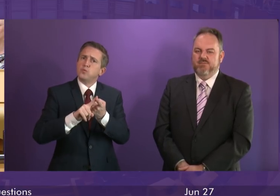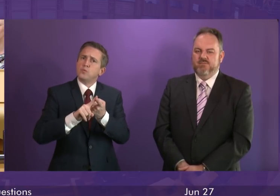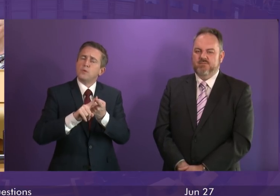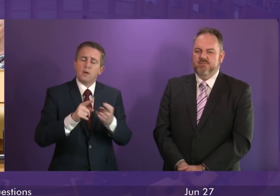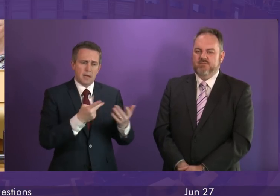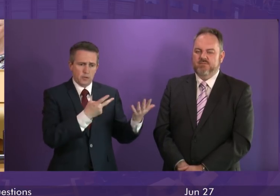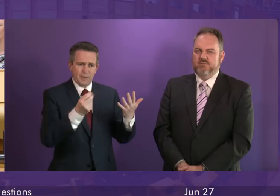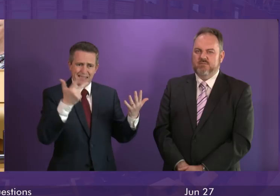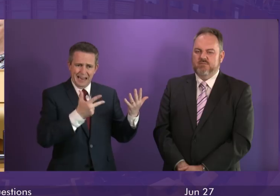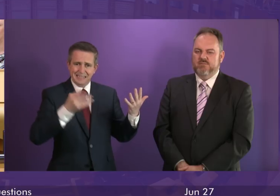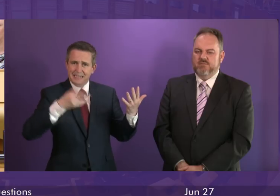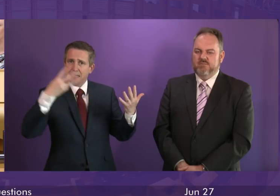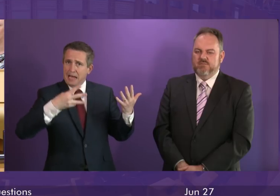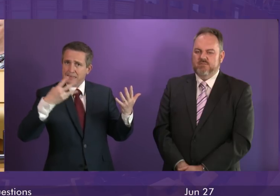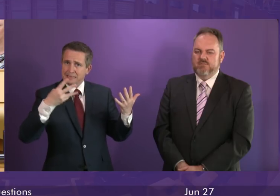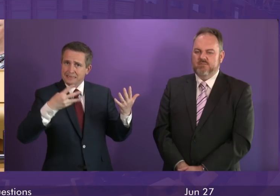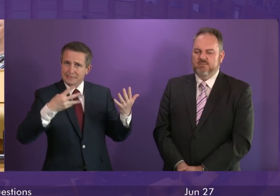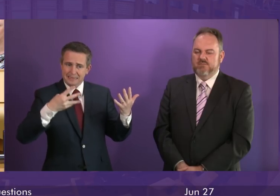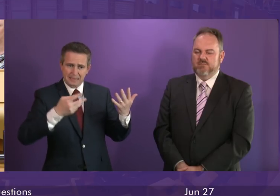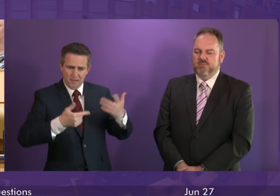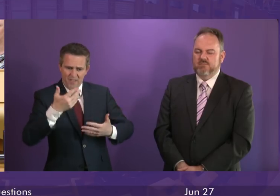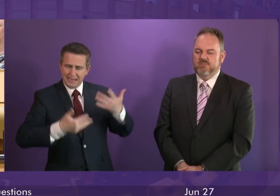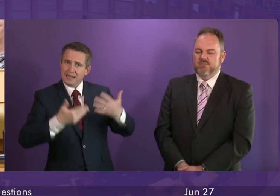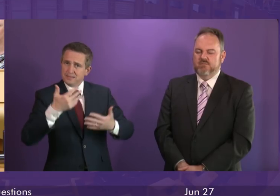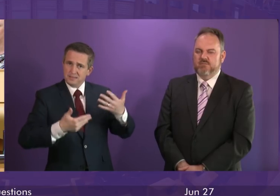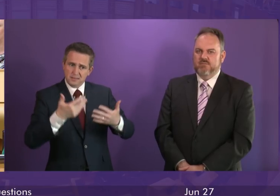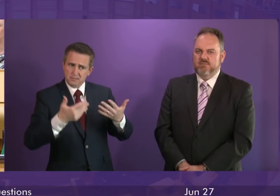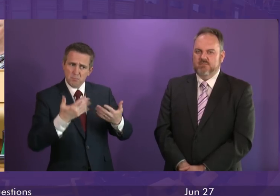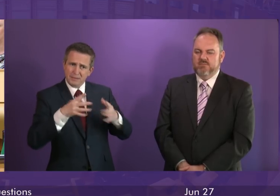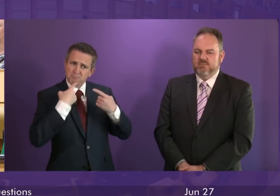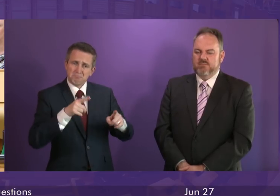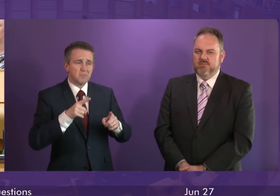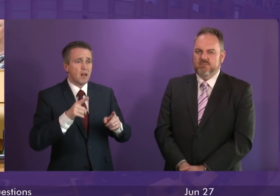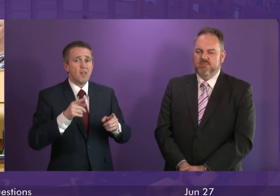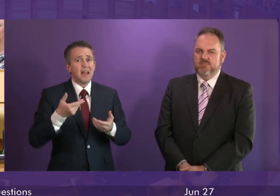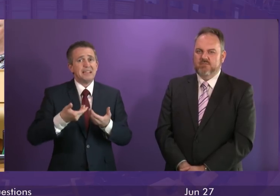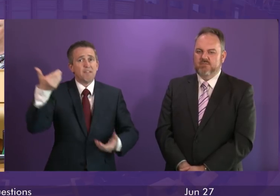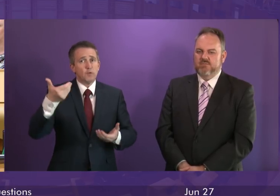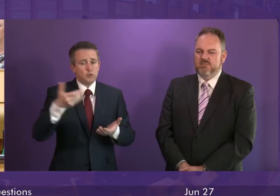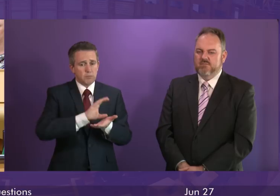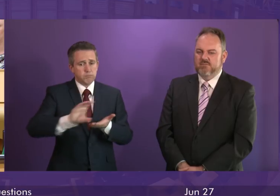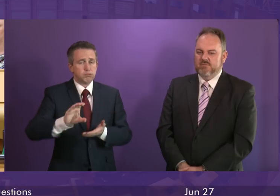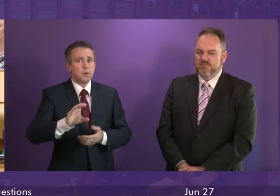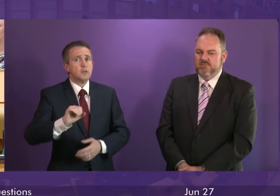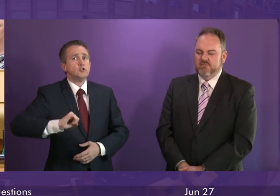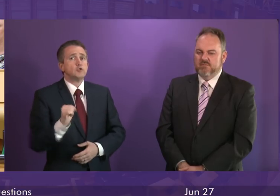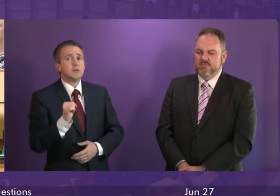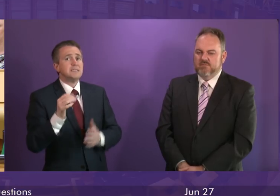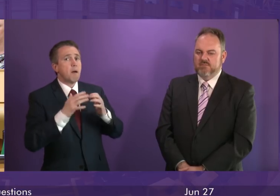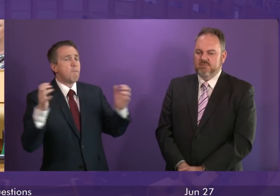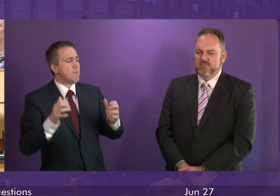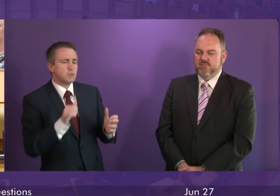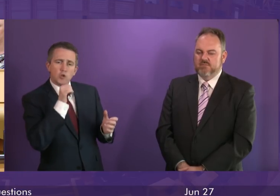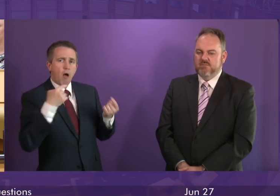2018-19 provisional outturn position. Under the current devolution settlement, of course, the Scottish Parliament is not permitted to